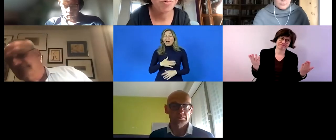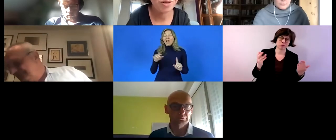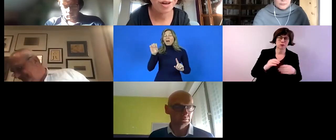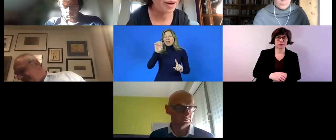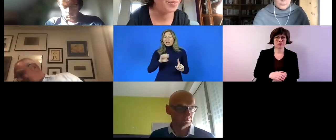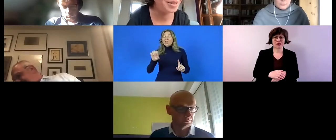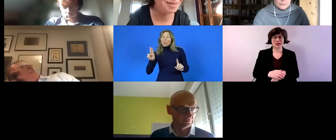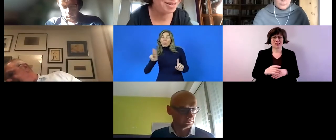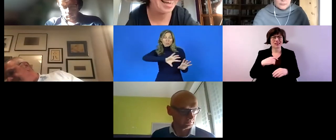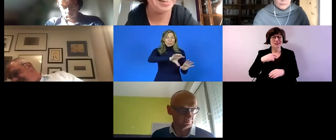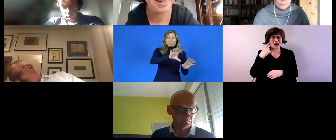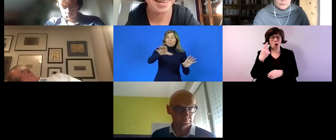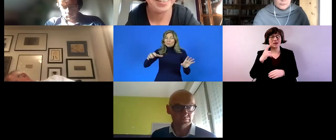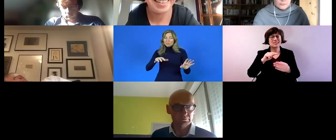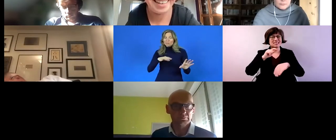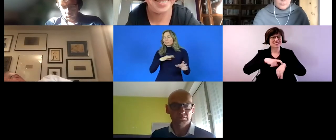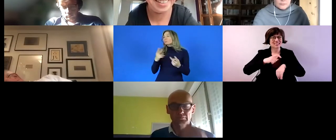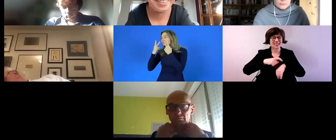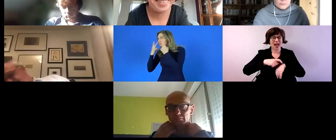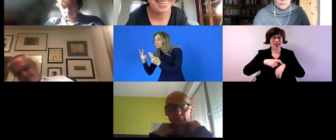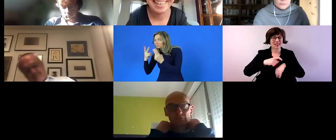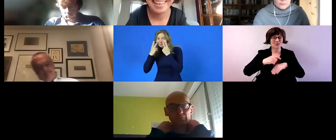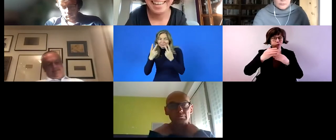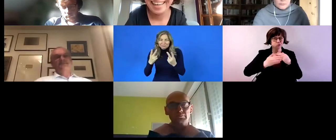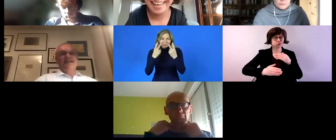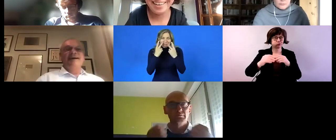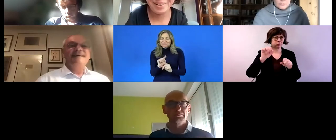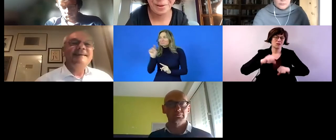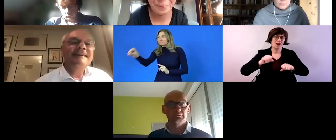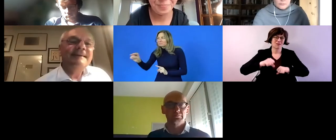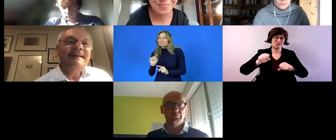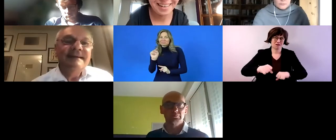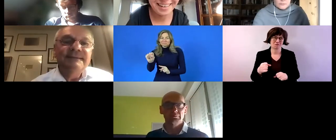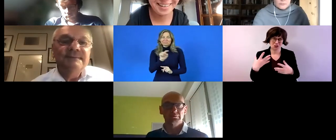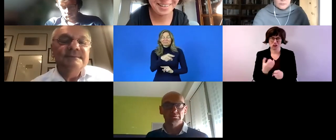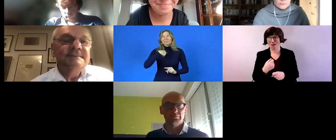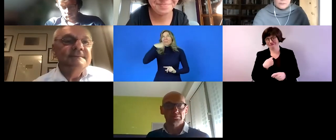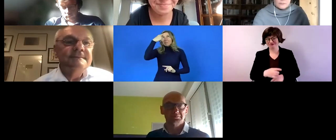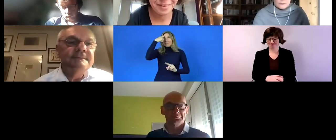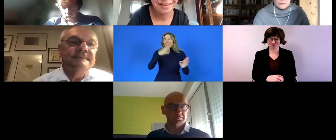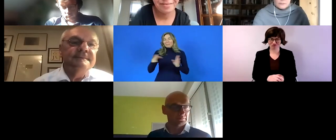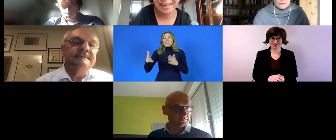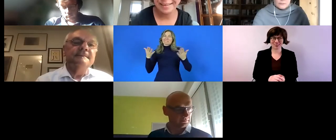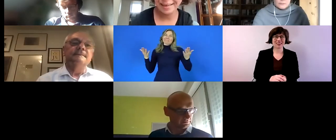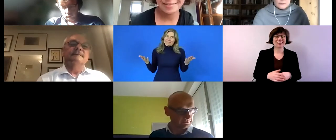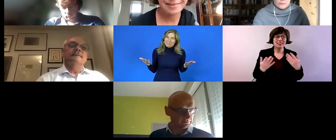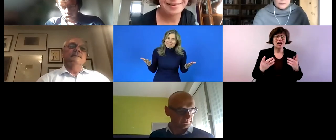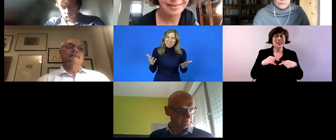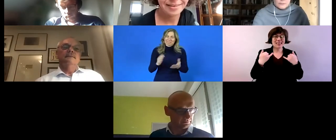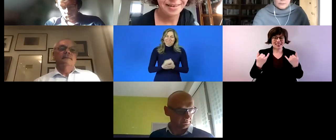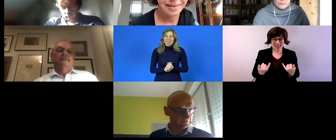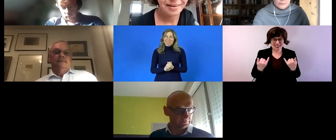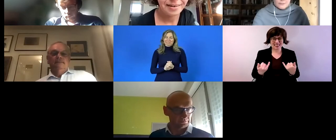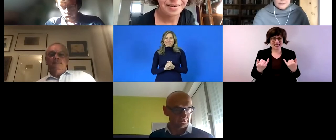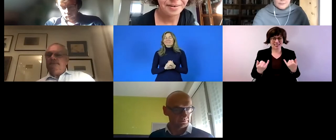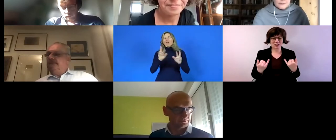um see things locally but um but think uh yes i would still